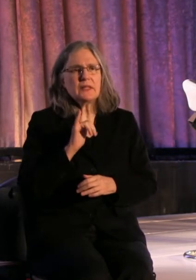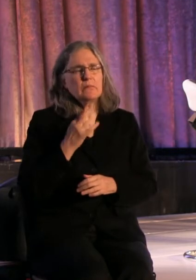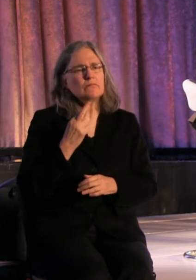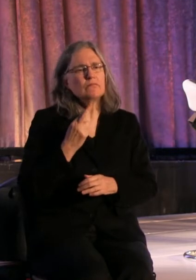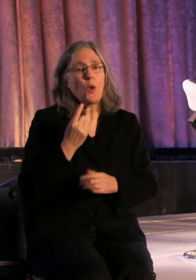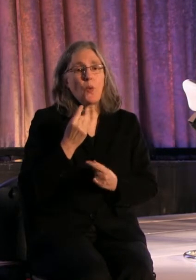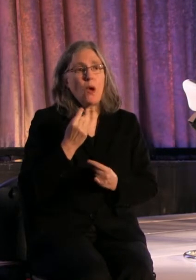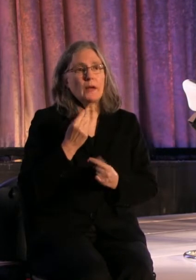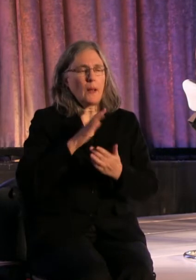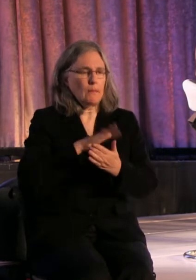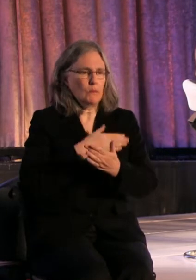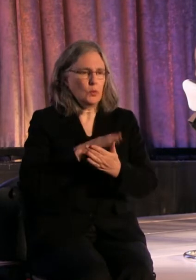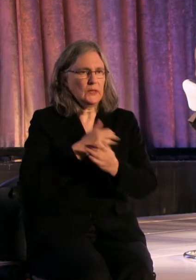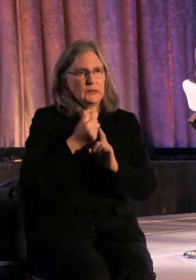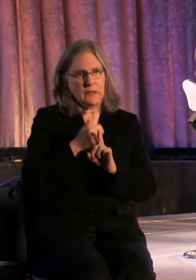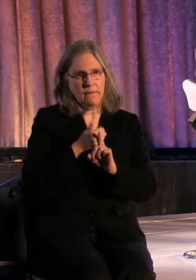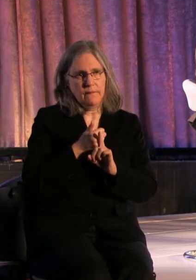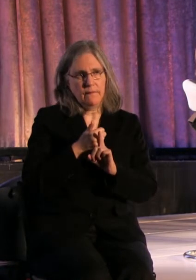music.